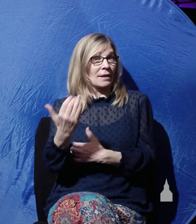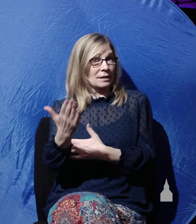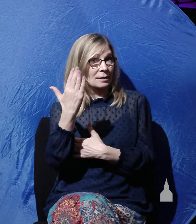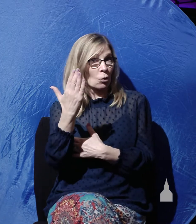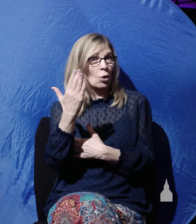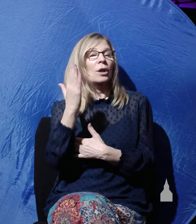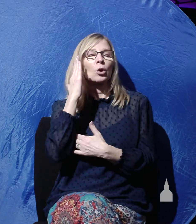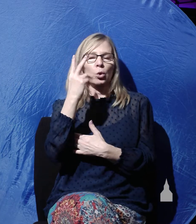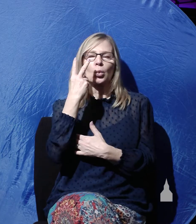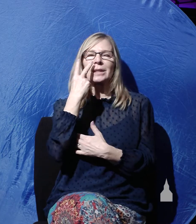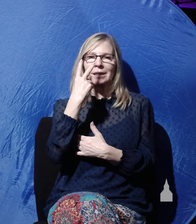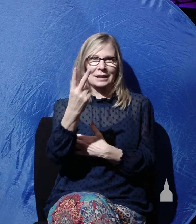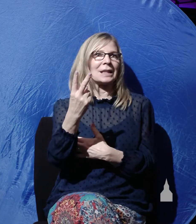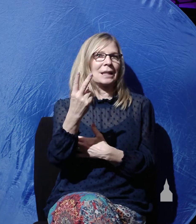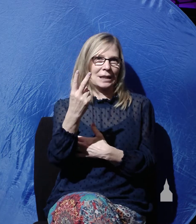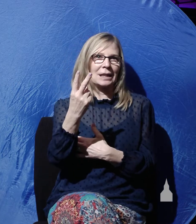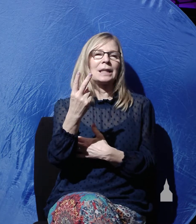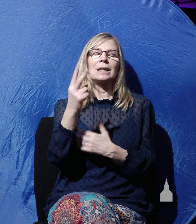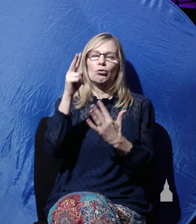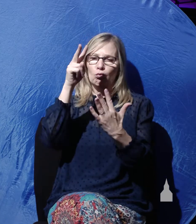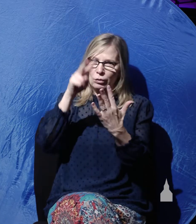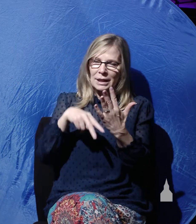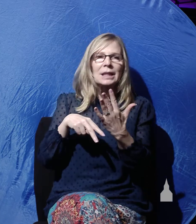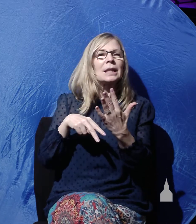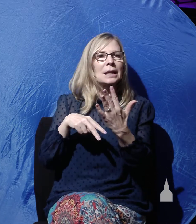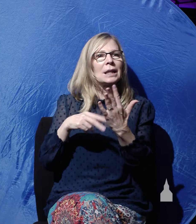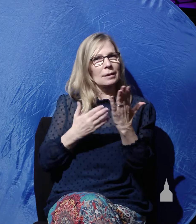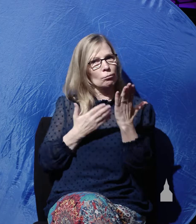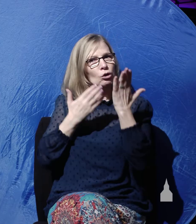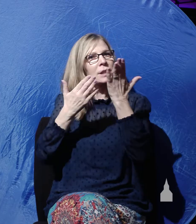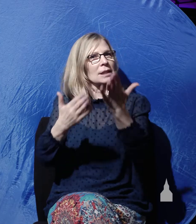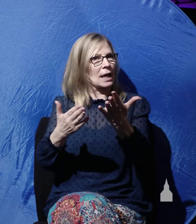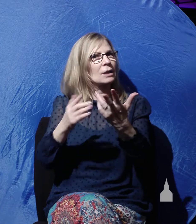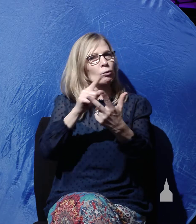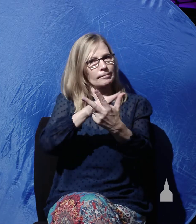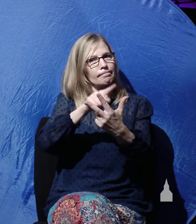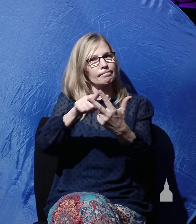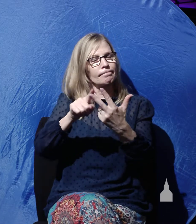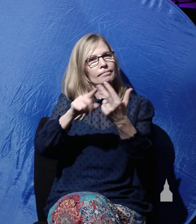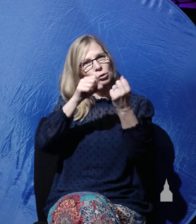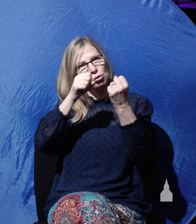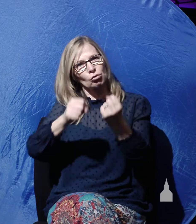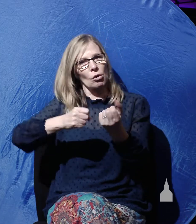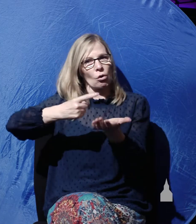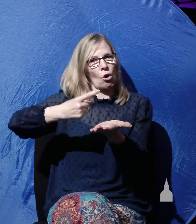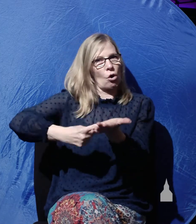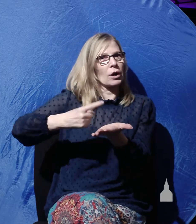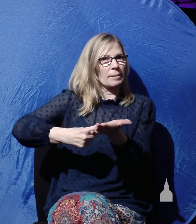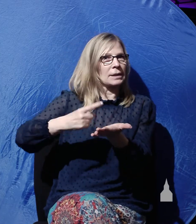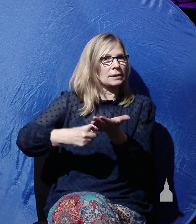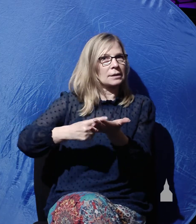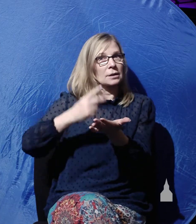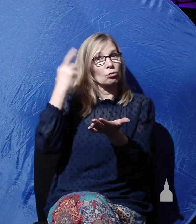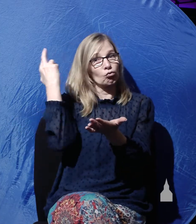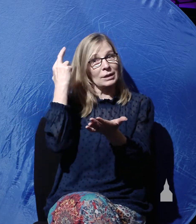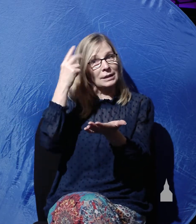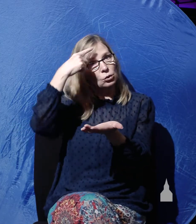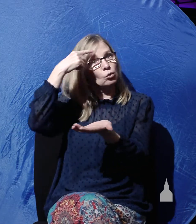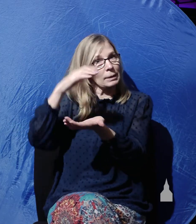see, you're going to read, you're going to be presented with some very strong arguments and reasons to believe that Jesus